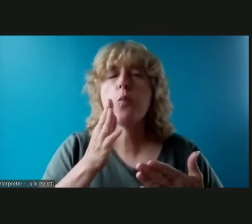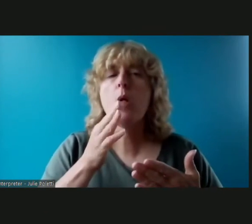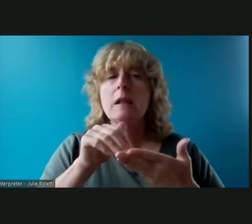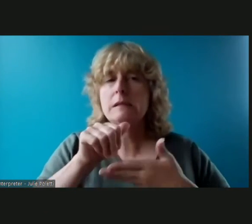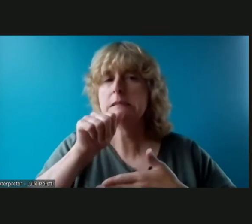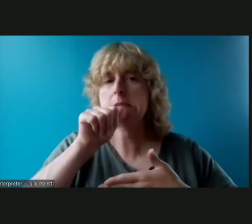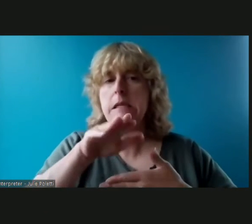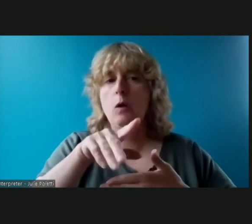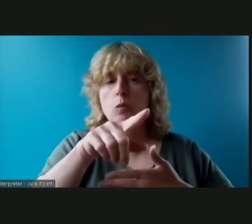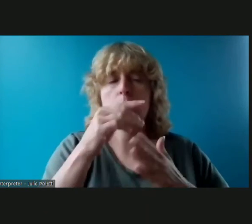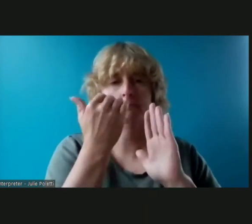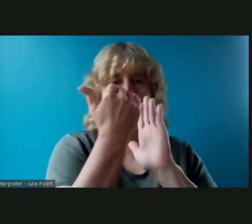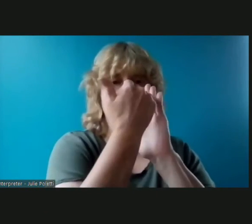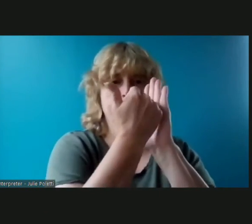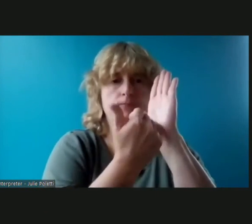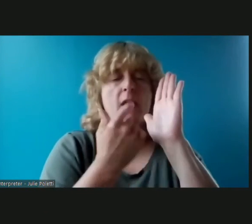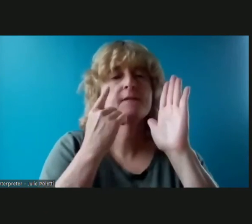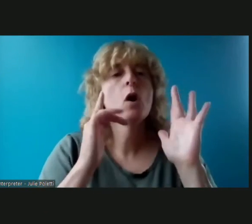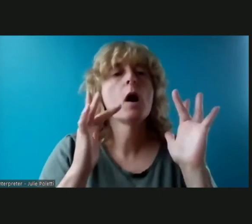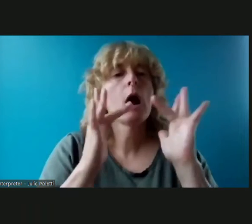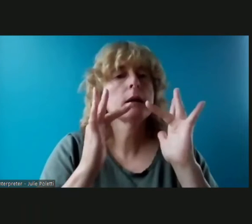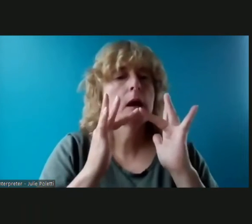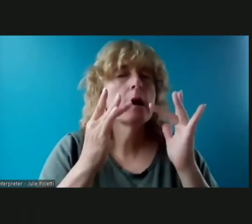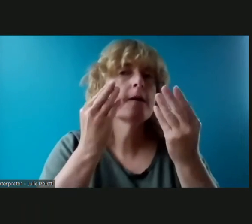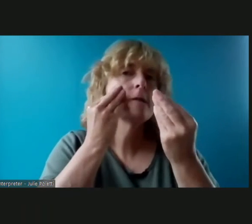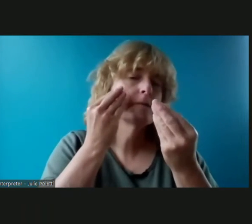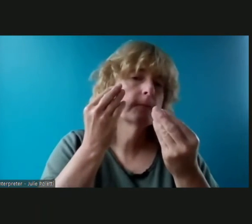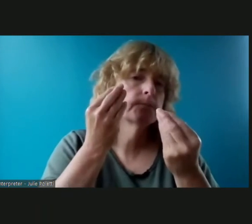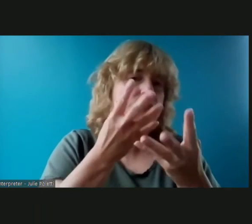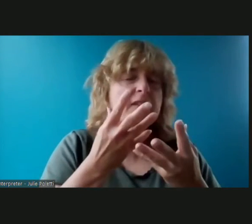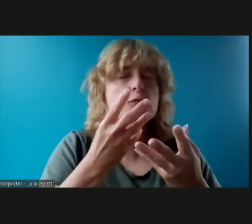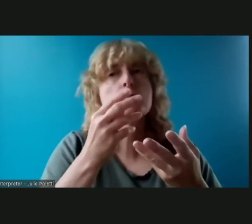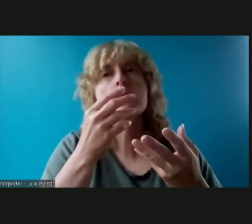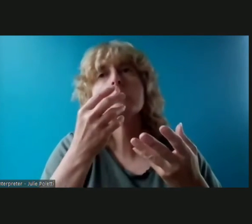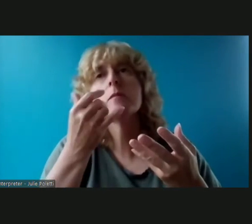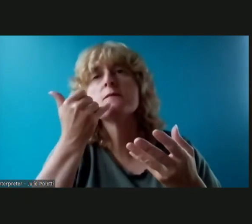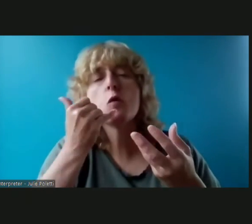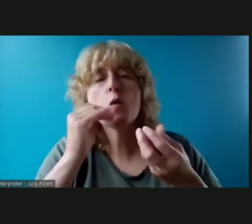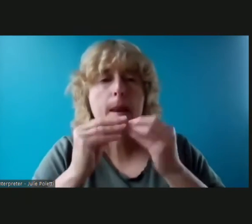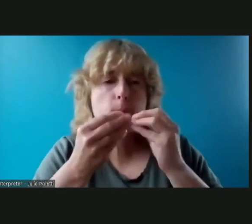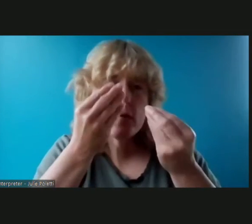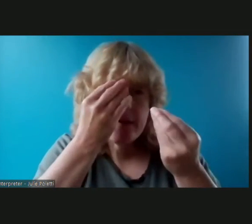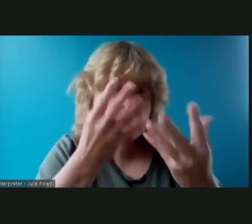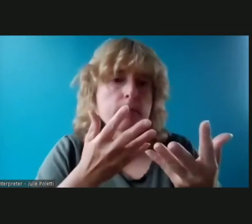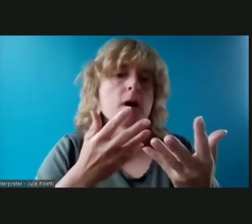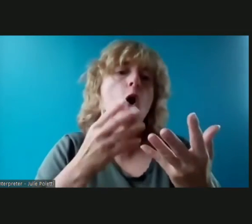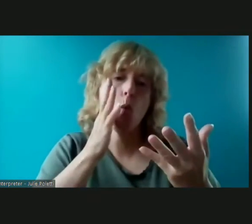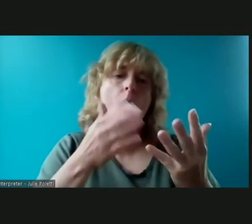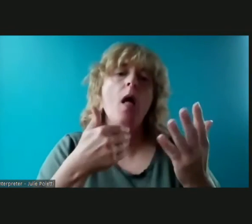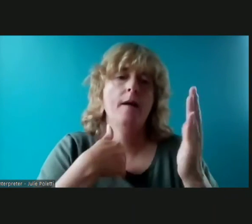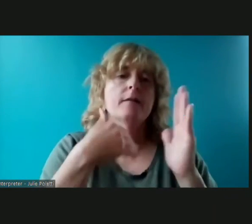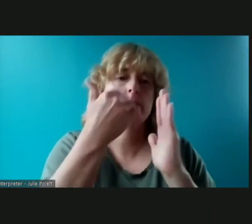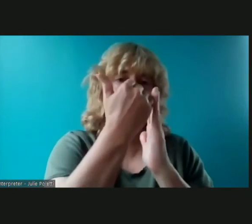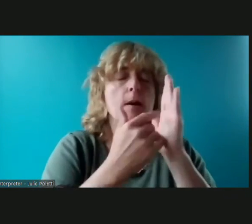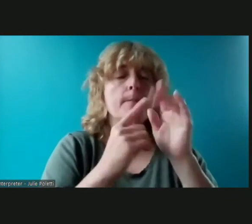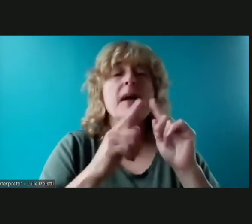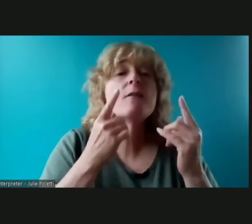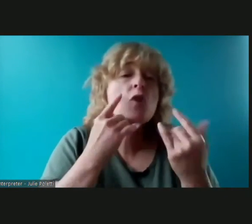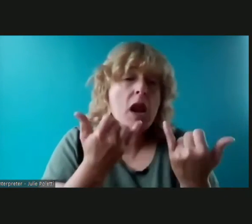gemetta of our website our phone number and contact information but in the meantime our website is www